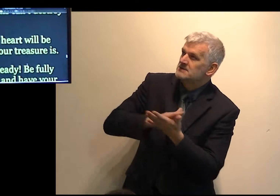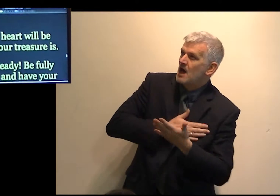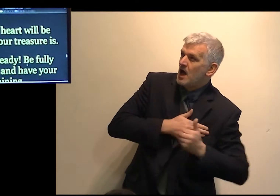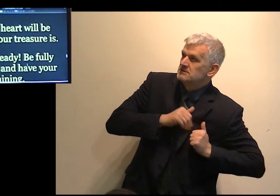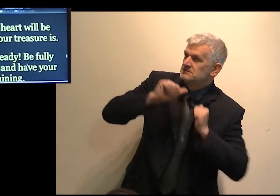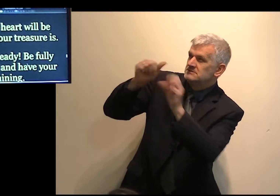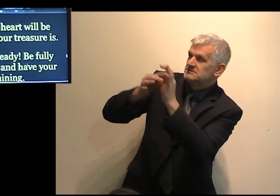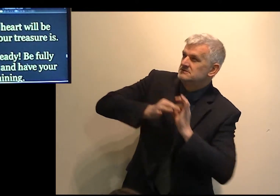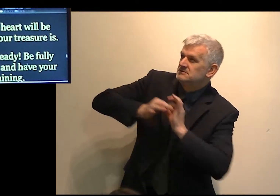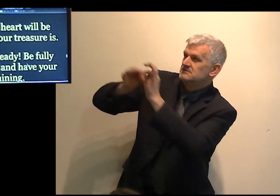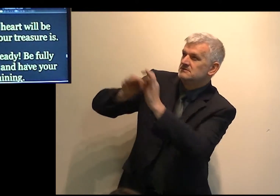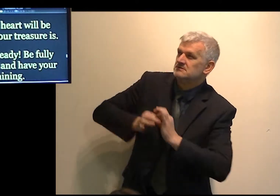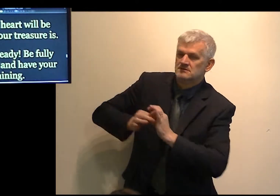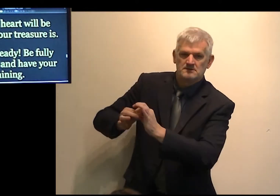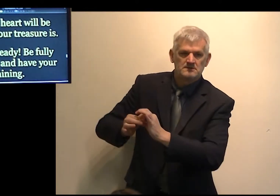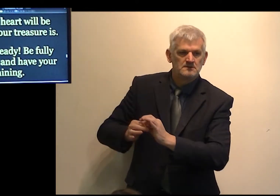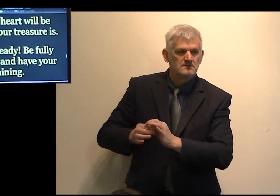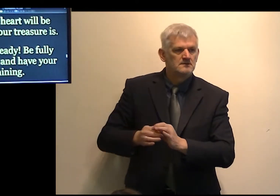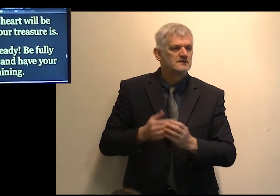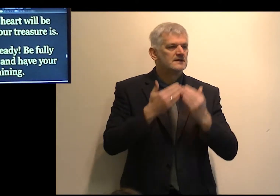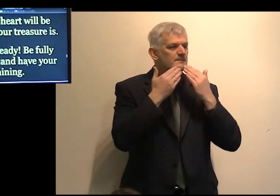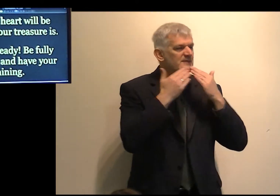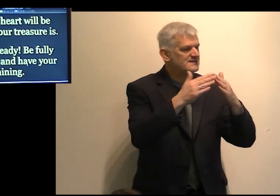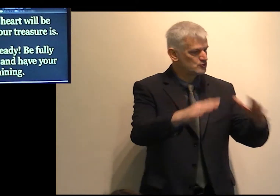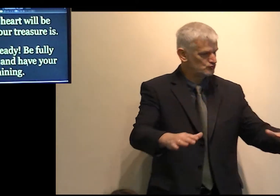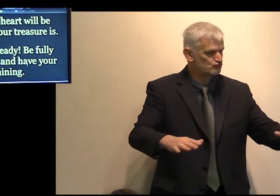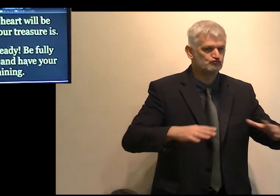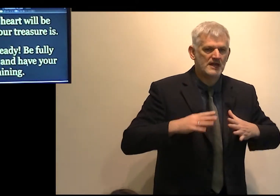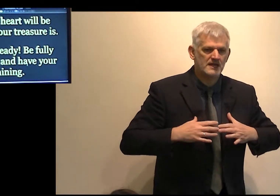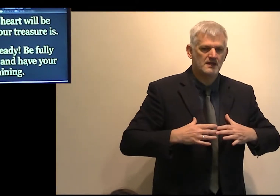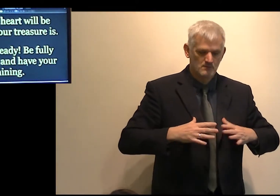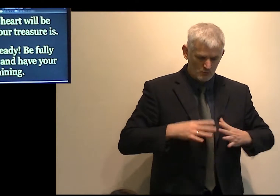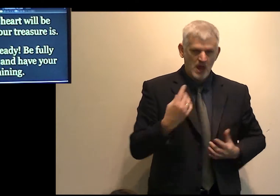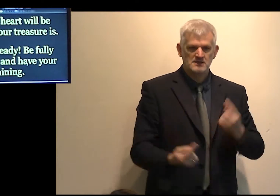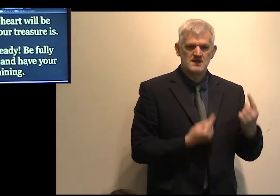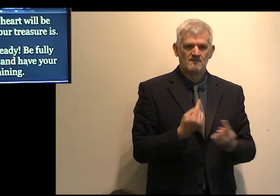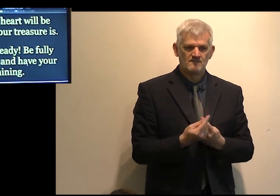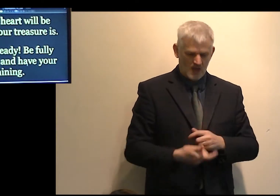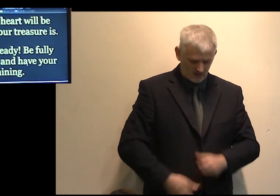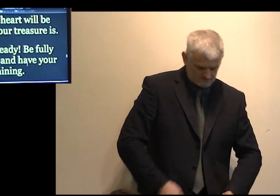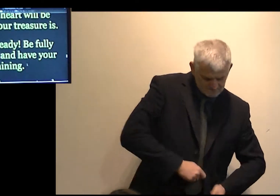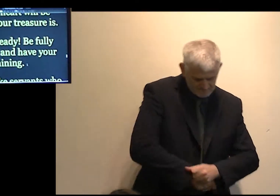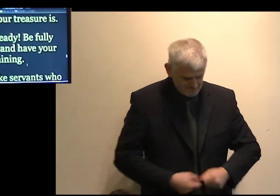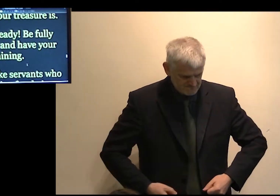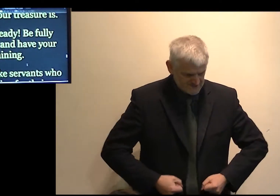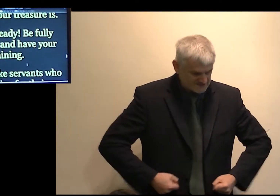Let your loins be girded about, and your lights burning, and ye yourselves